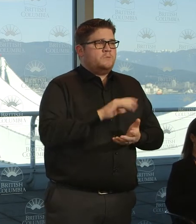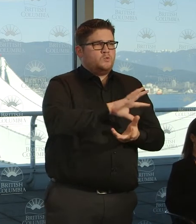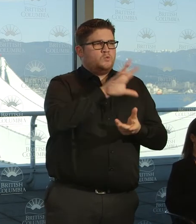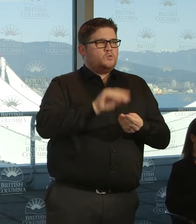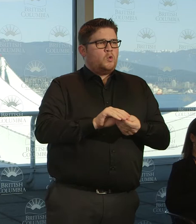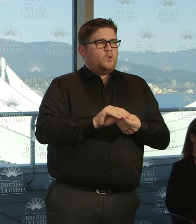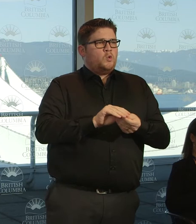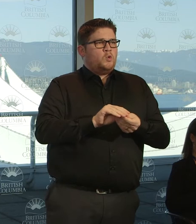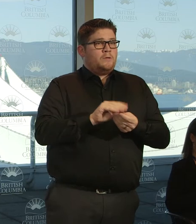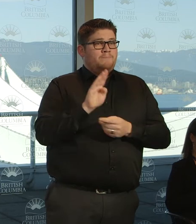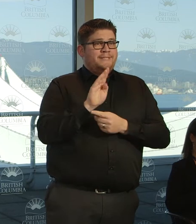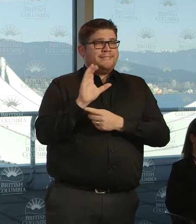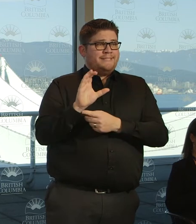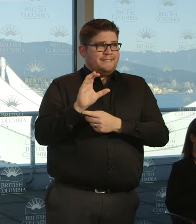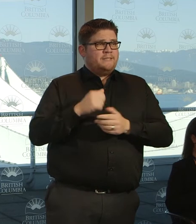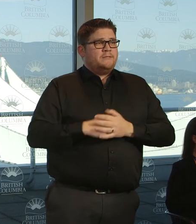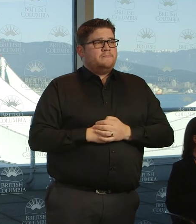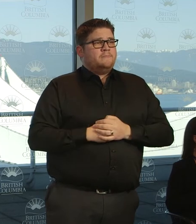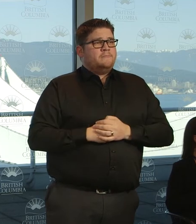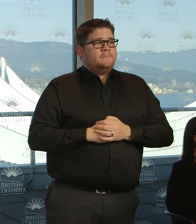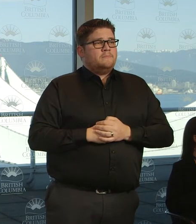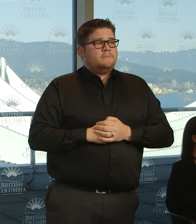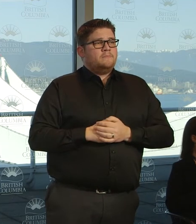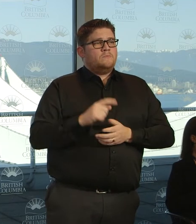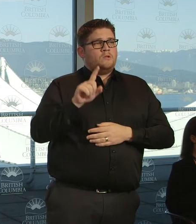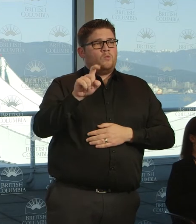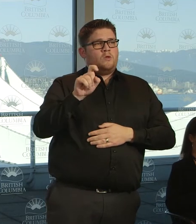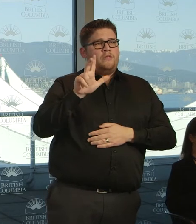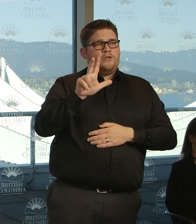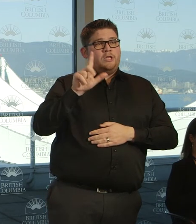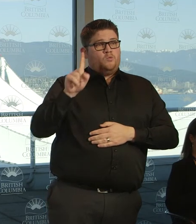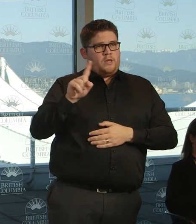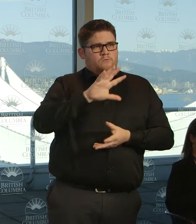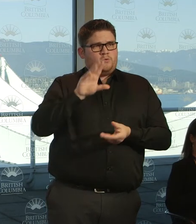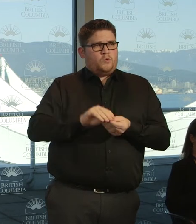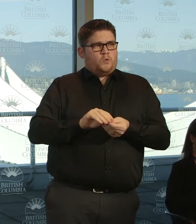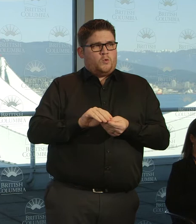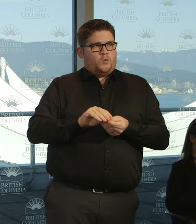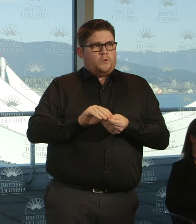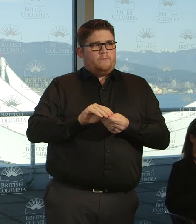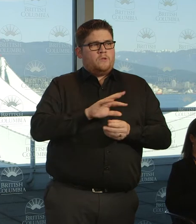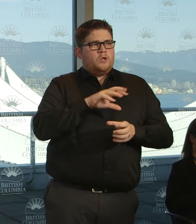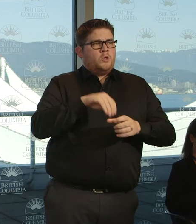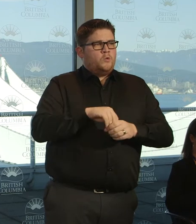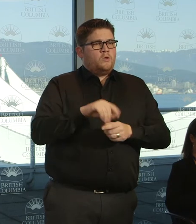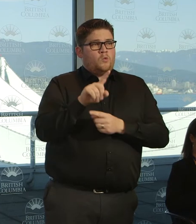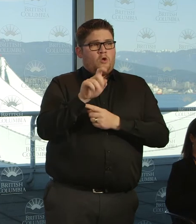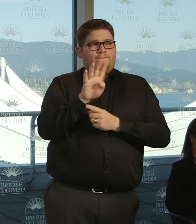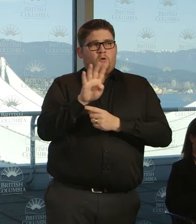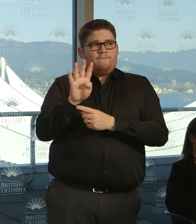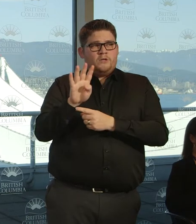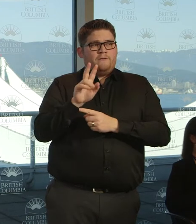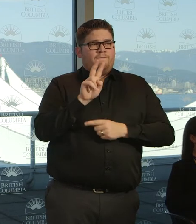positive here in British Columbia to 231. That includes 144 in Vancouver Coastal